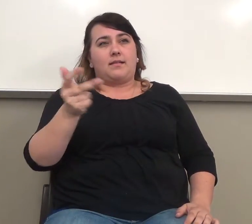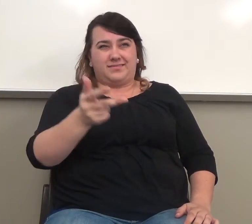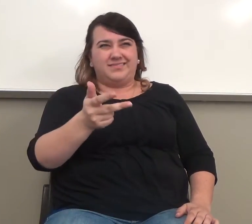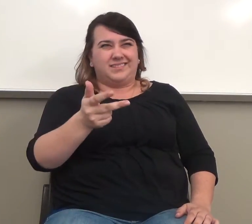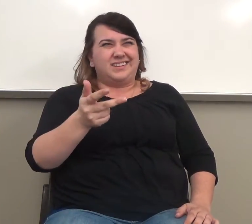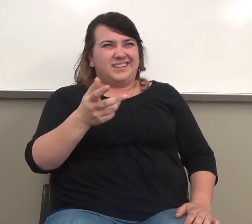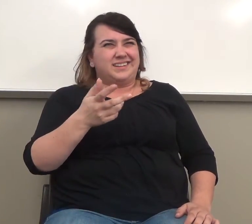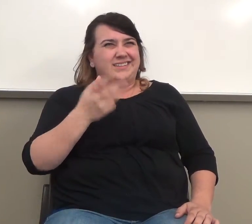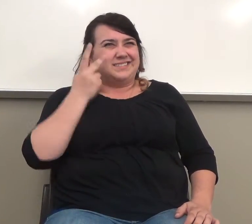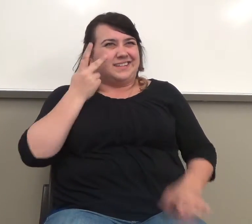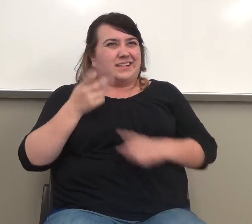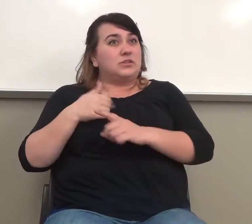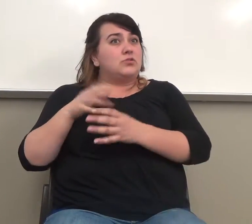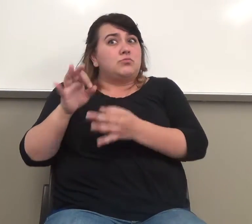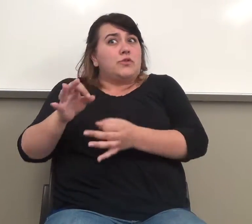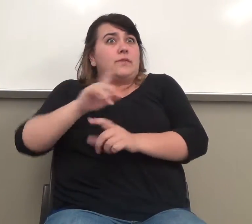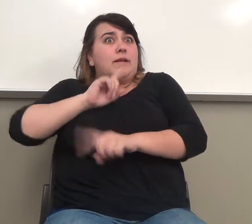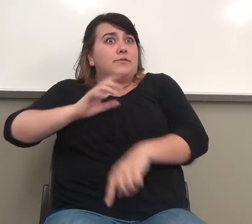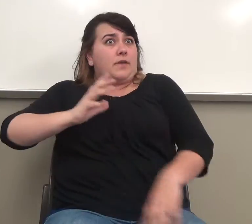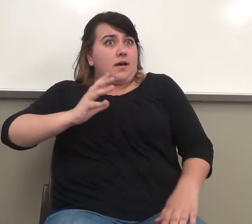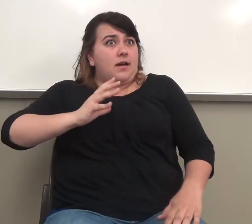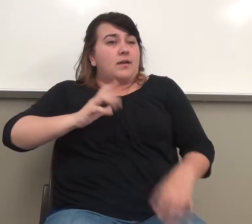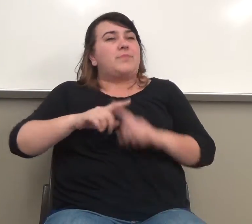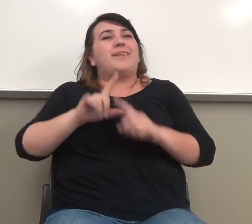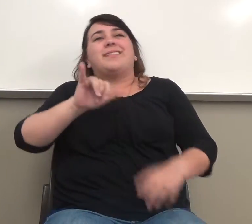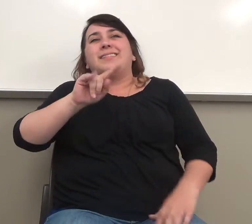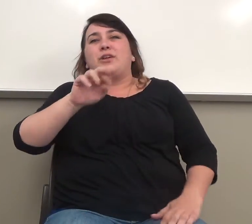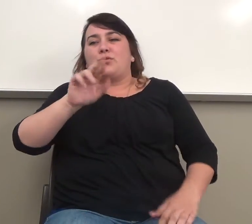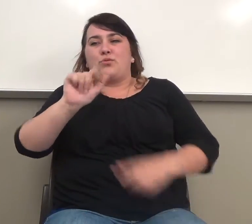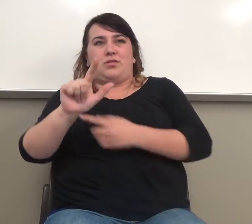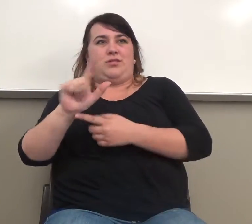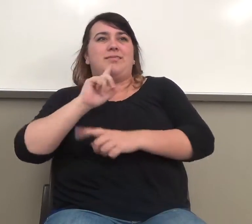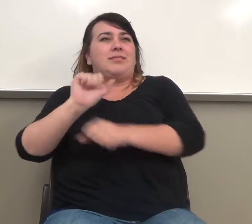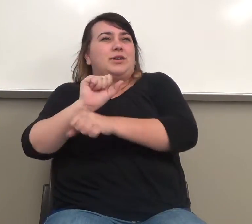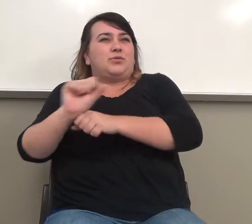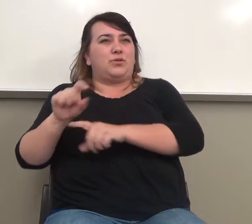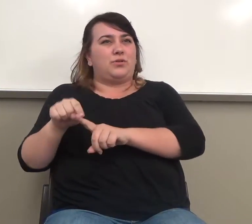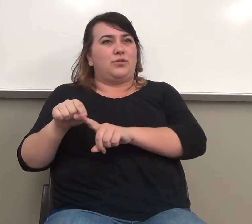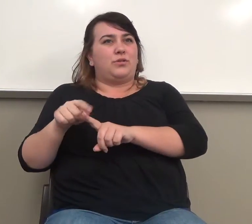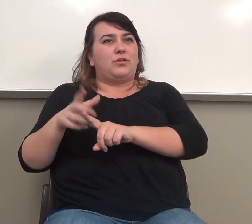Perfect answer, but she's reading this